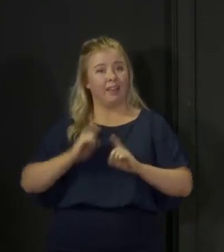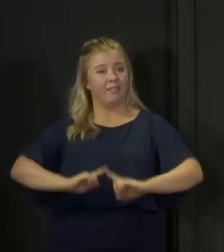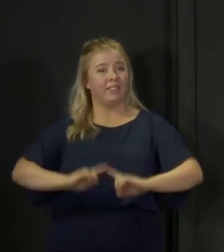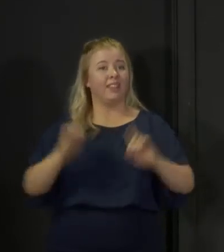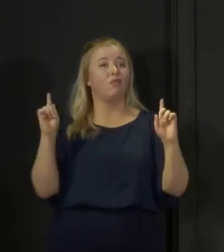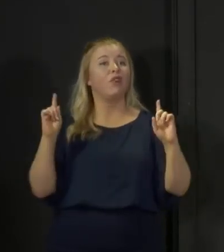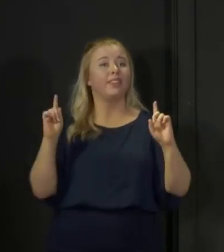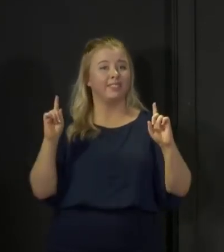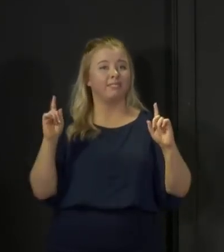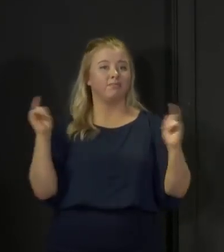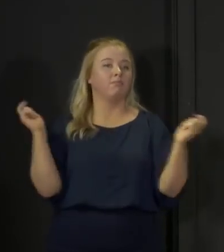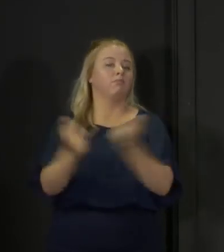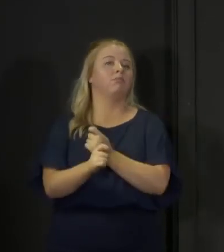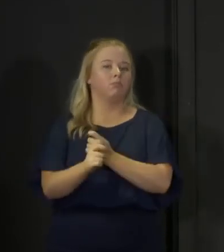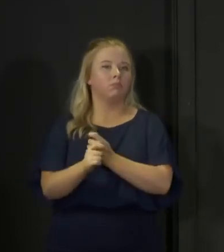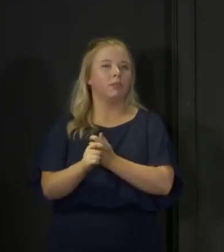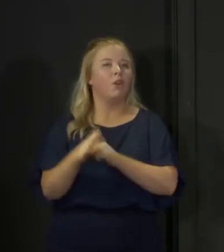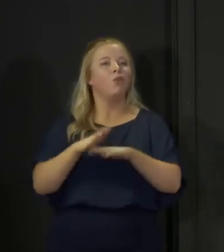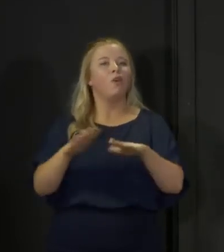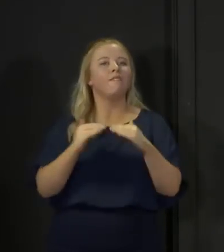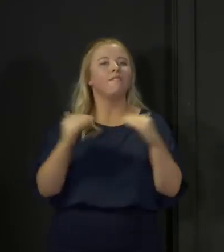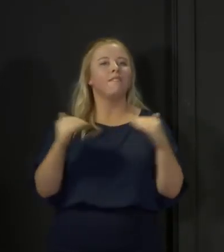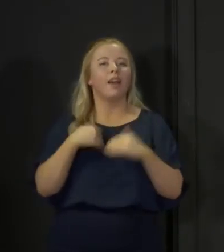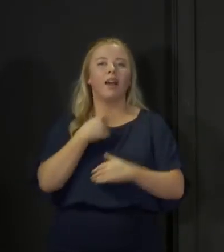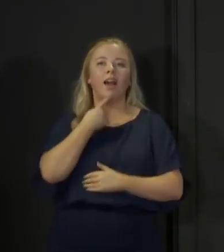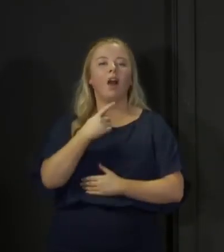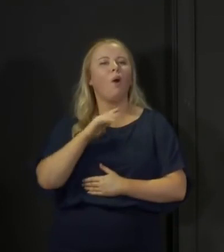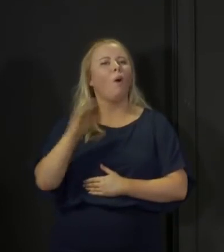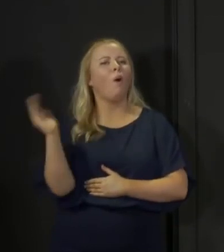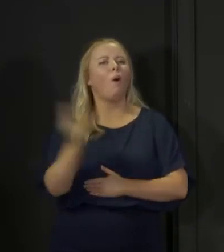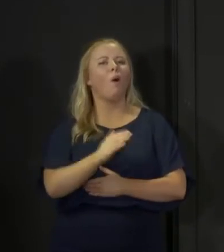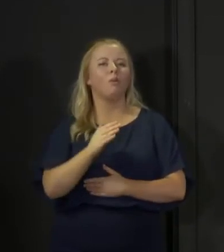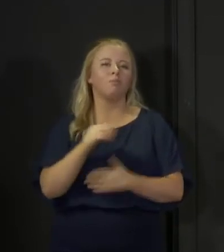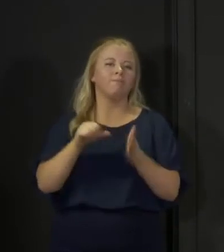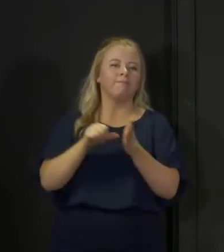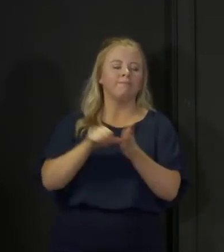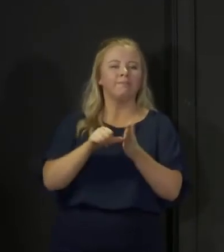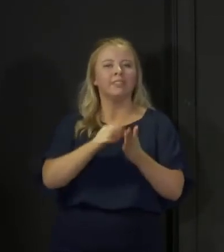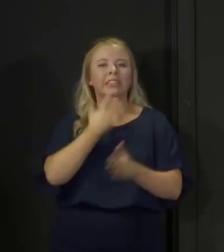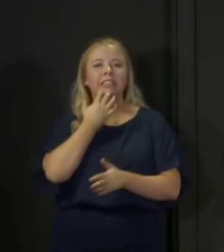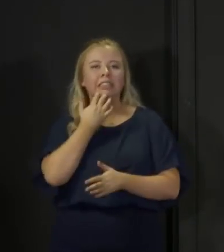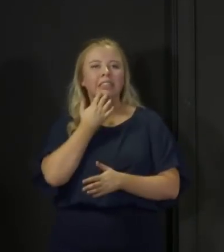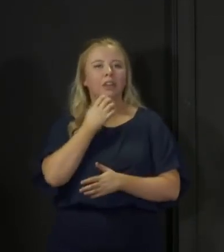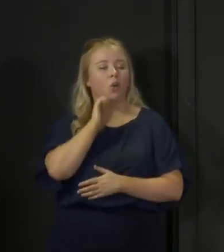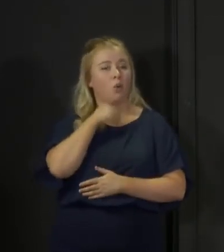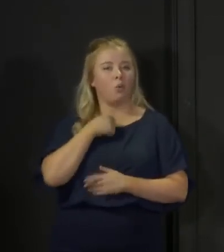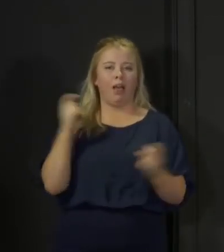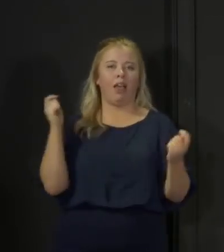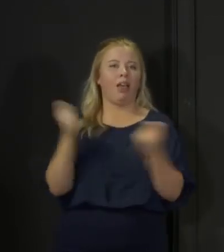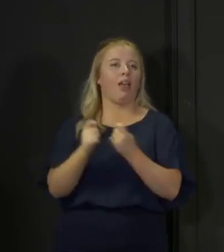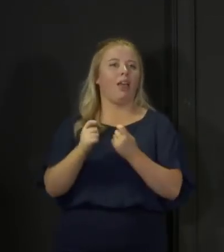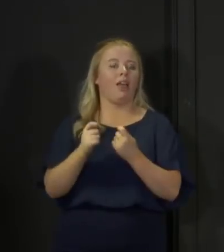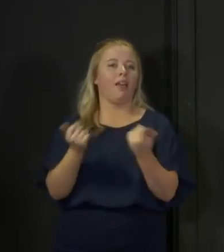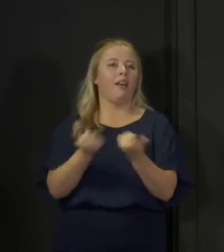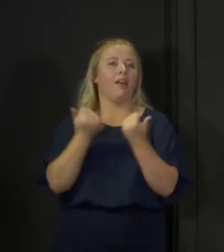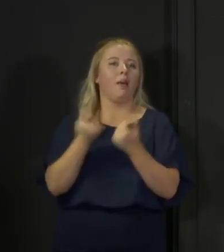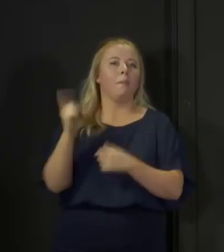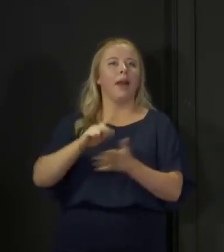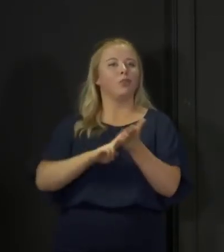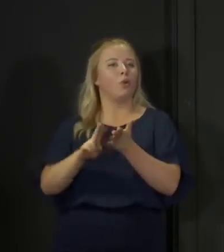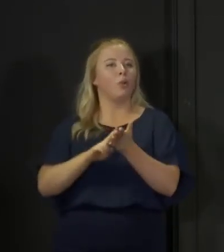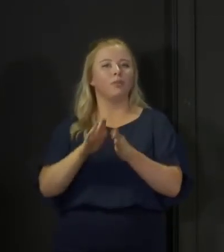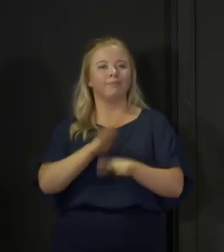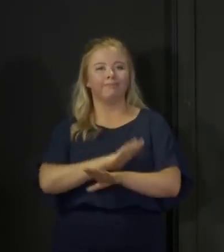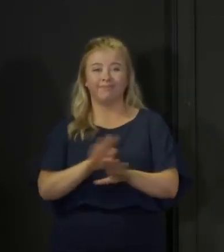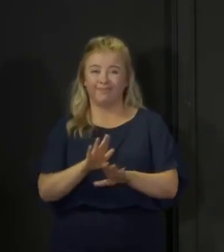you know, it wouldn't be fair of me to stand here and say that all of that inconvenience will be able to be taken away. All I can say to you is we